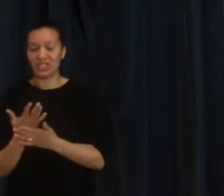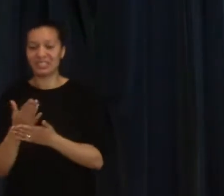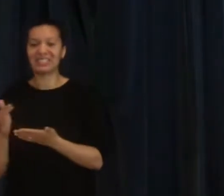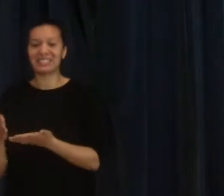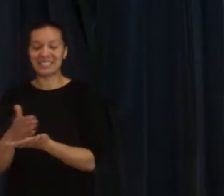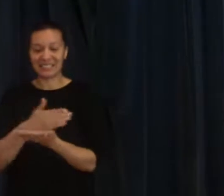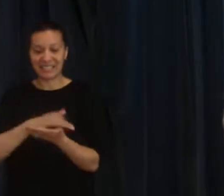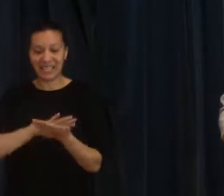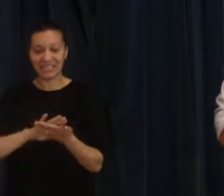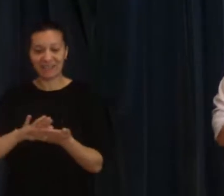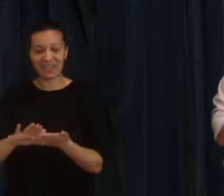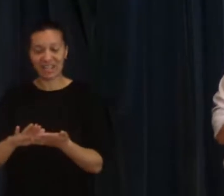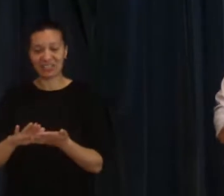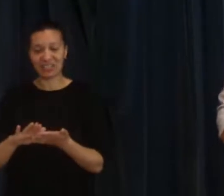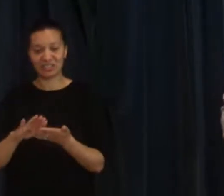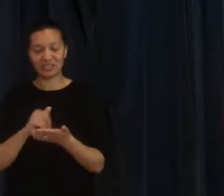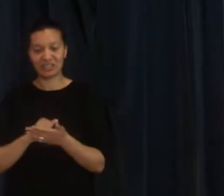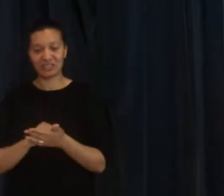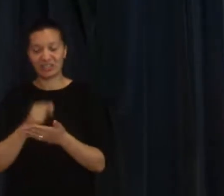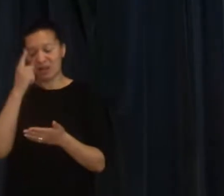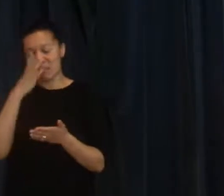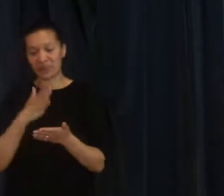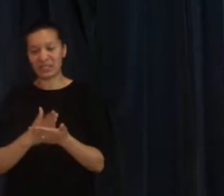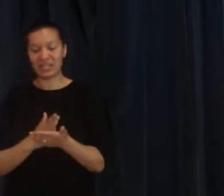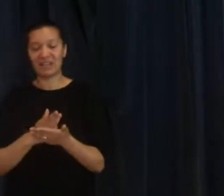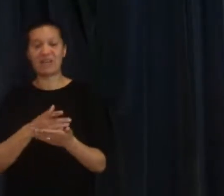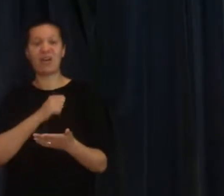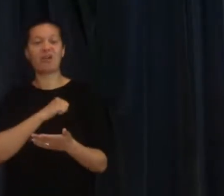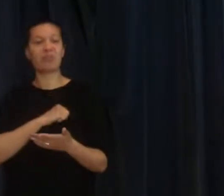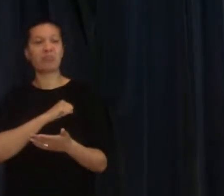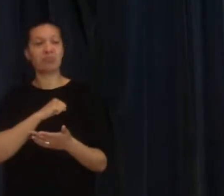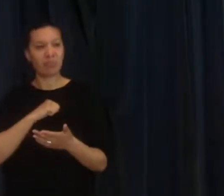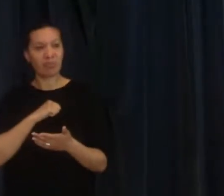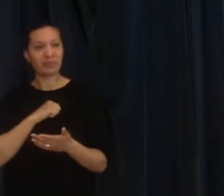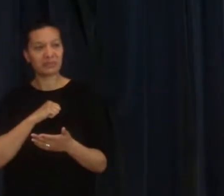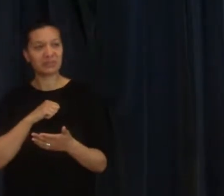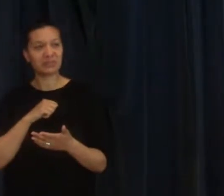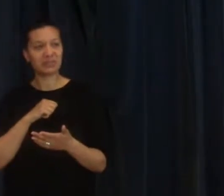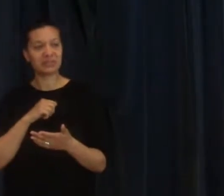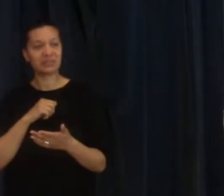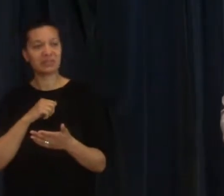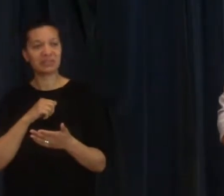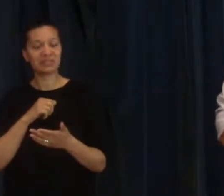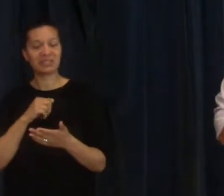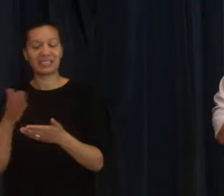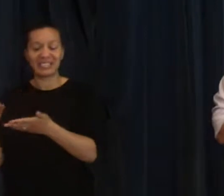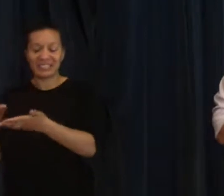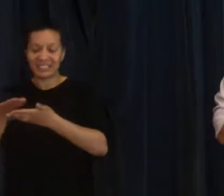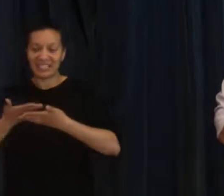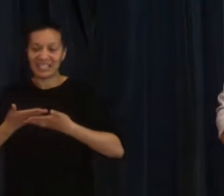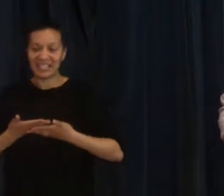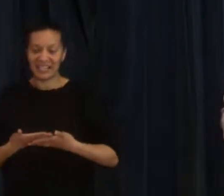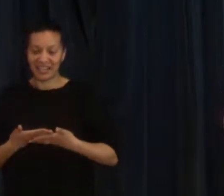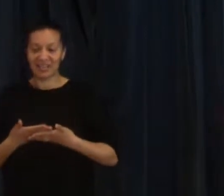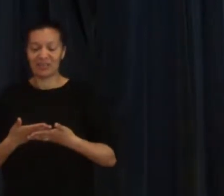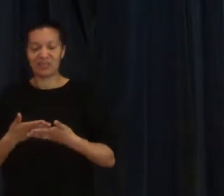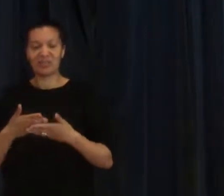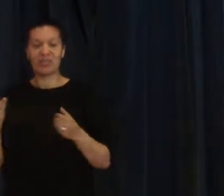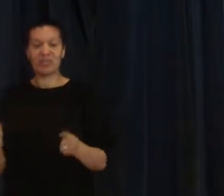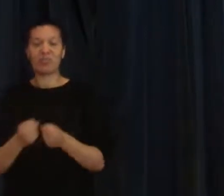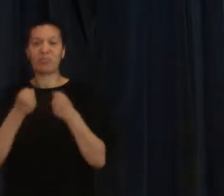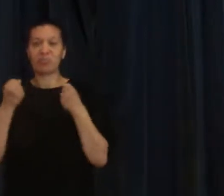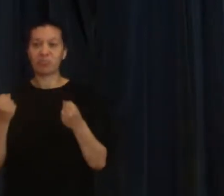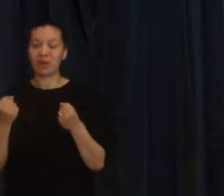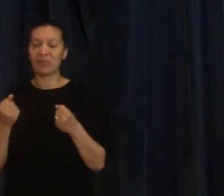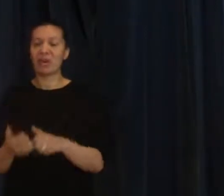sanctification. And that the believer is also promised an enduement of power as a gift of Christ through